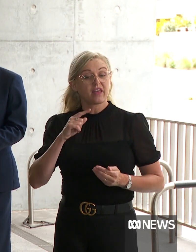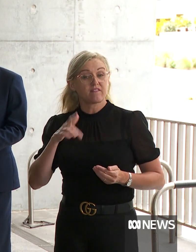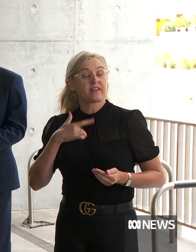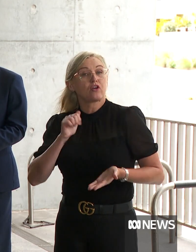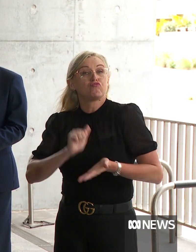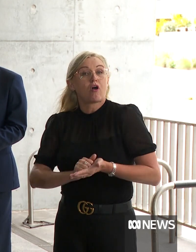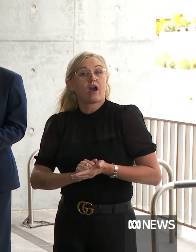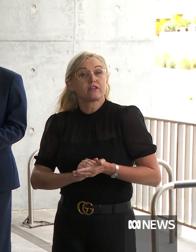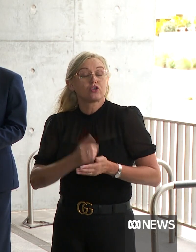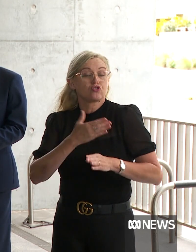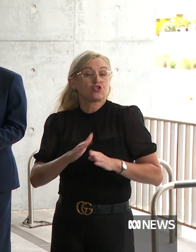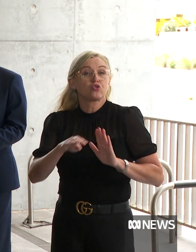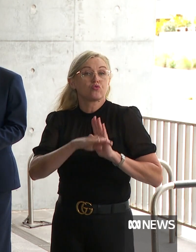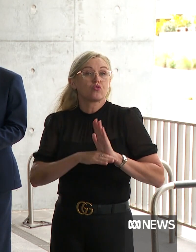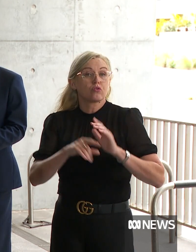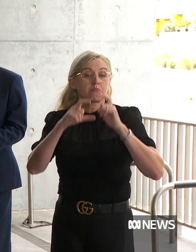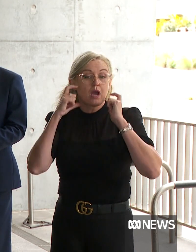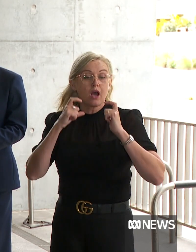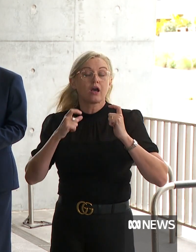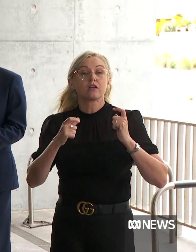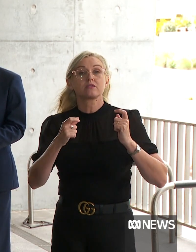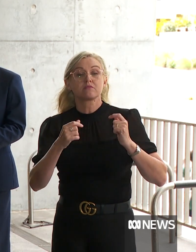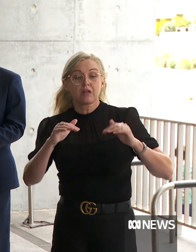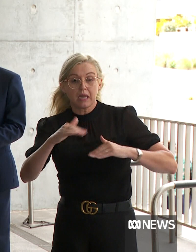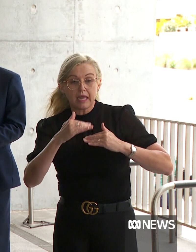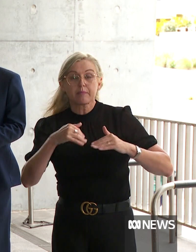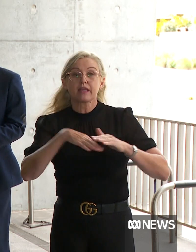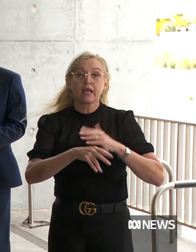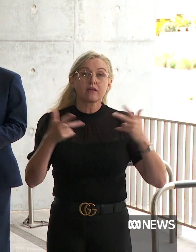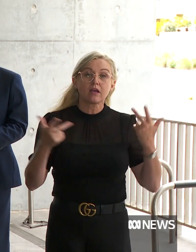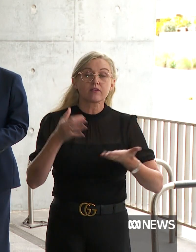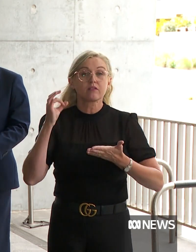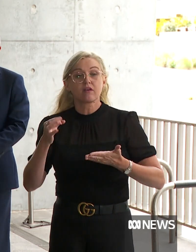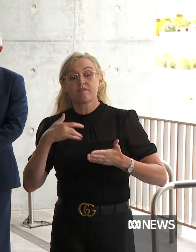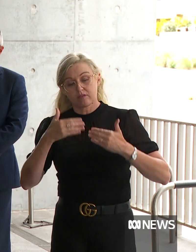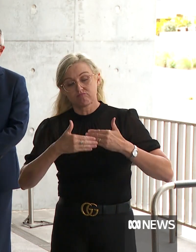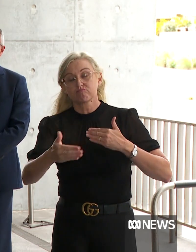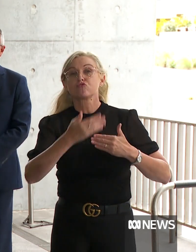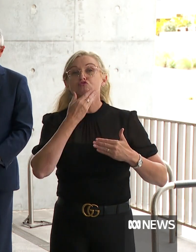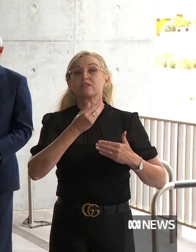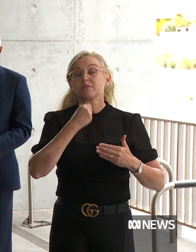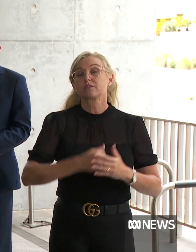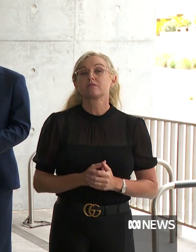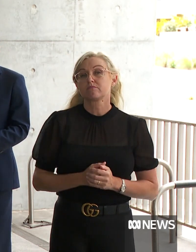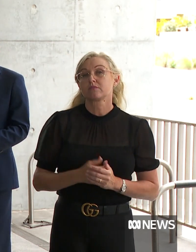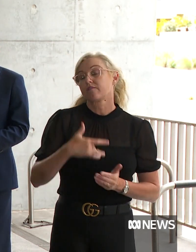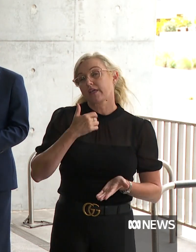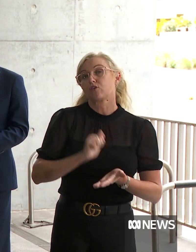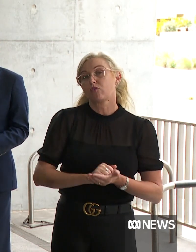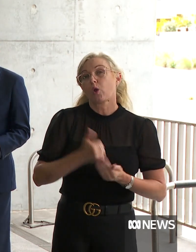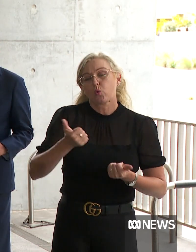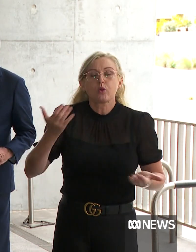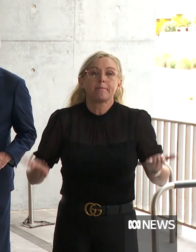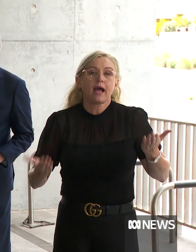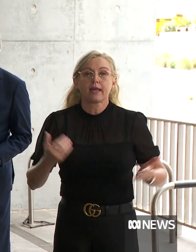these changes in place until January 27. We think they're fair and balanced. They're proportionate, ensuring that we are